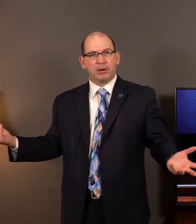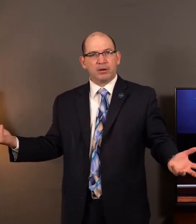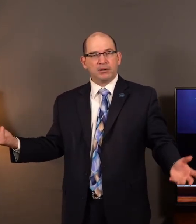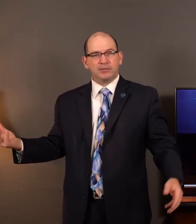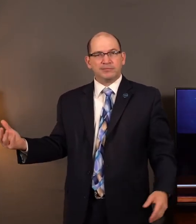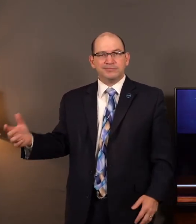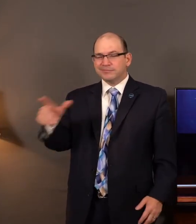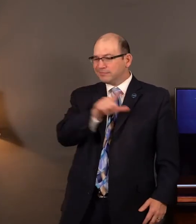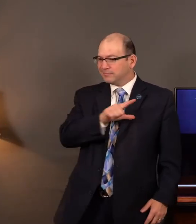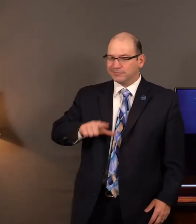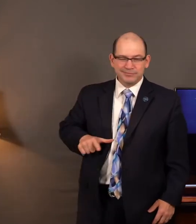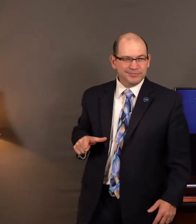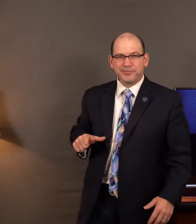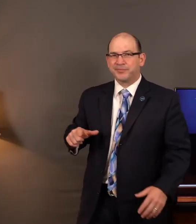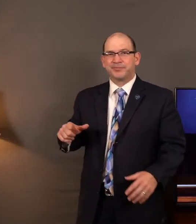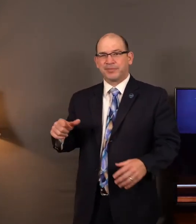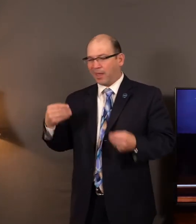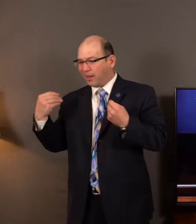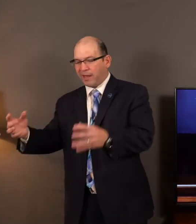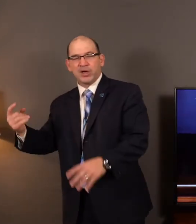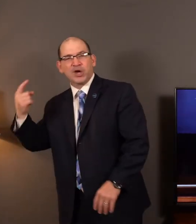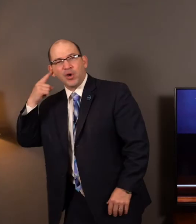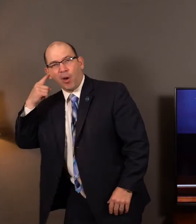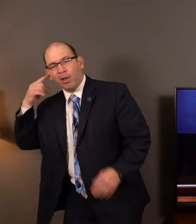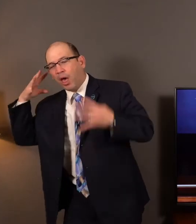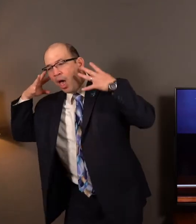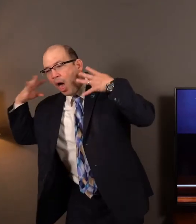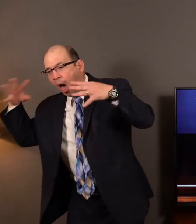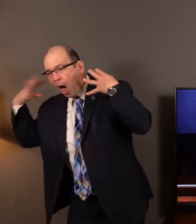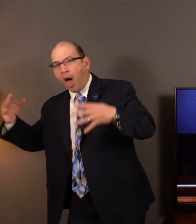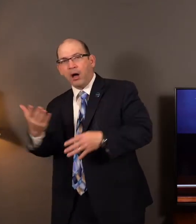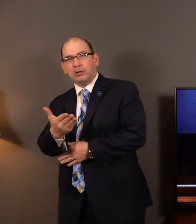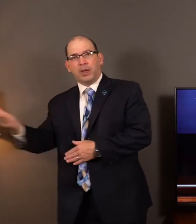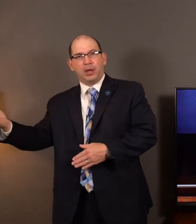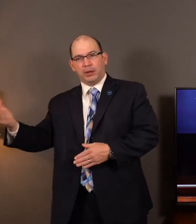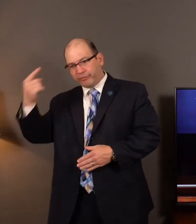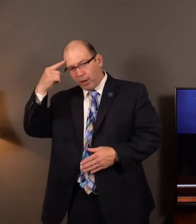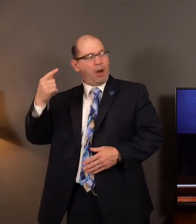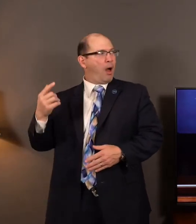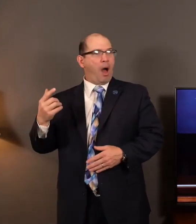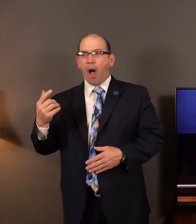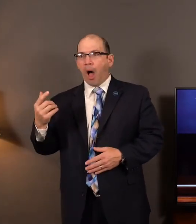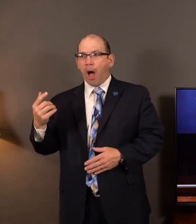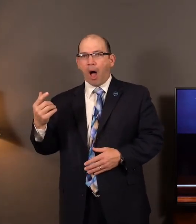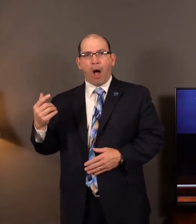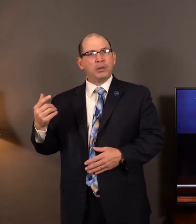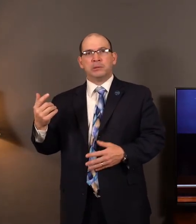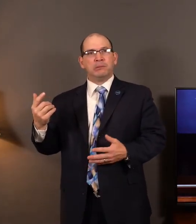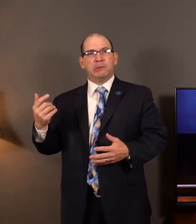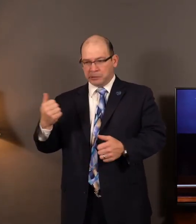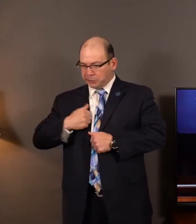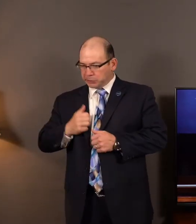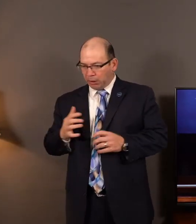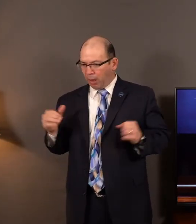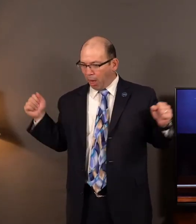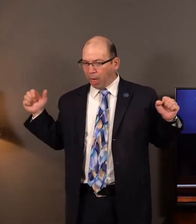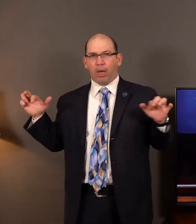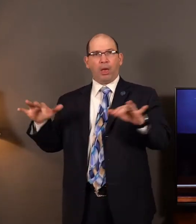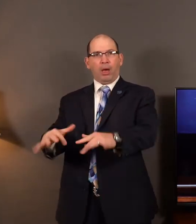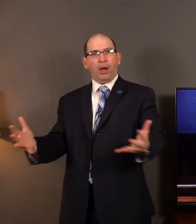a noise and he sent that noise to the enemy camp and they thought, man, there's an army of the Hittites and the Egyptians coming. And so